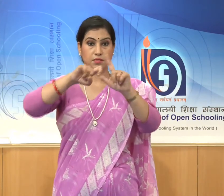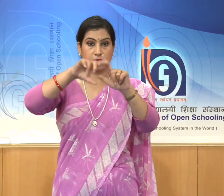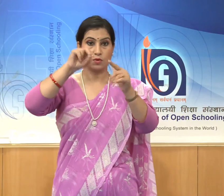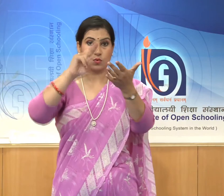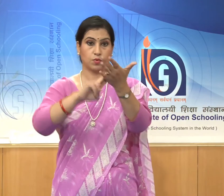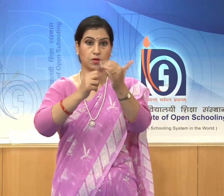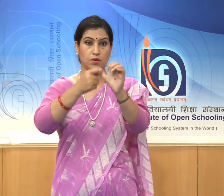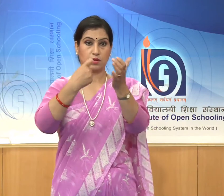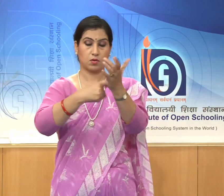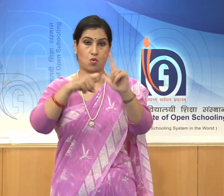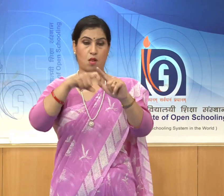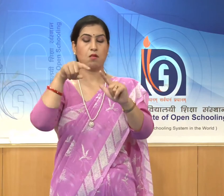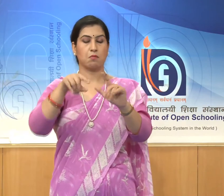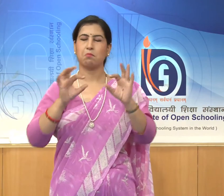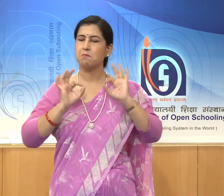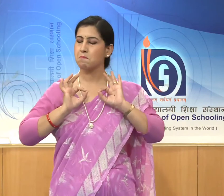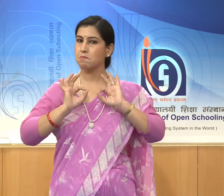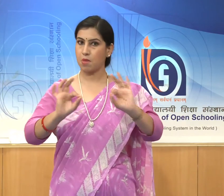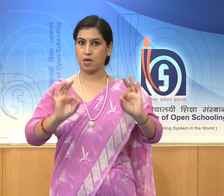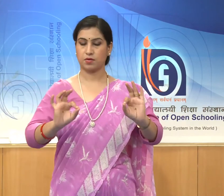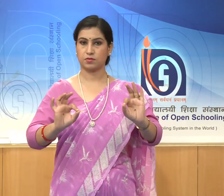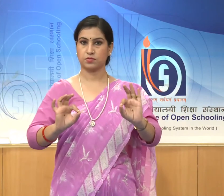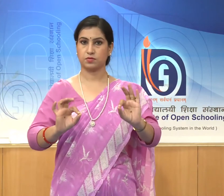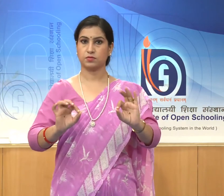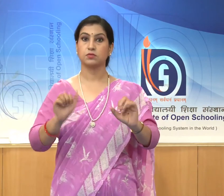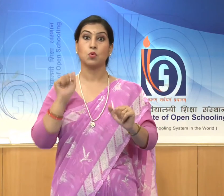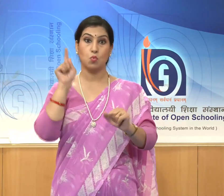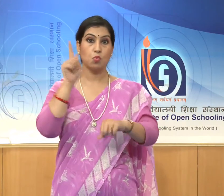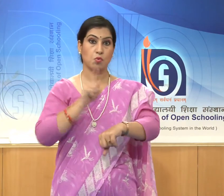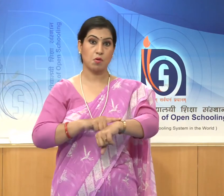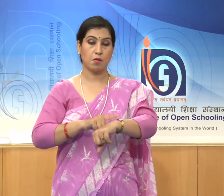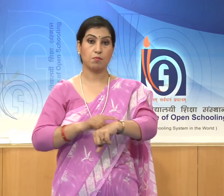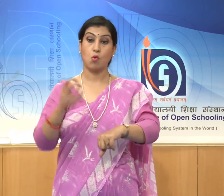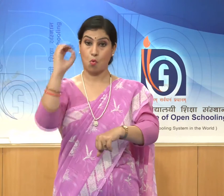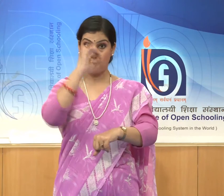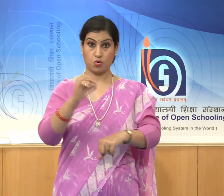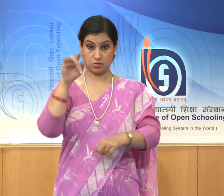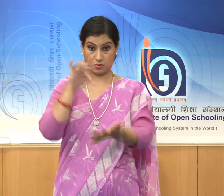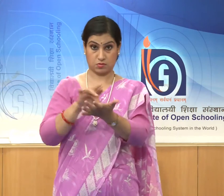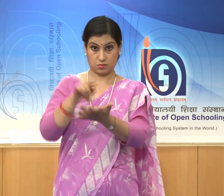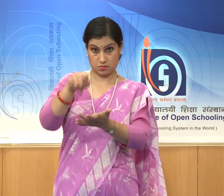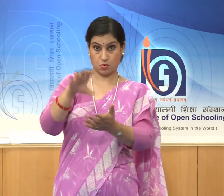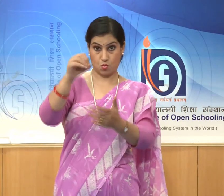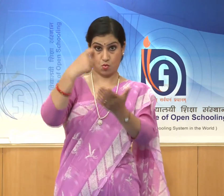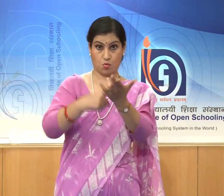best of Orishan architecture.